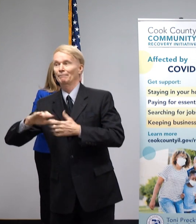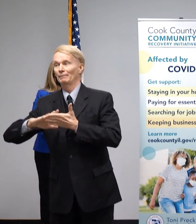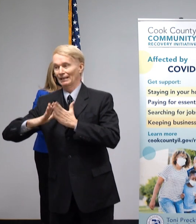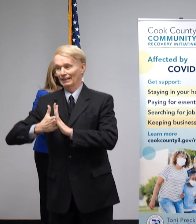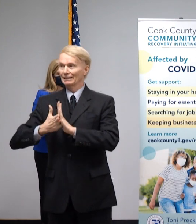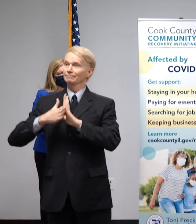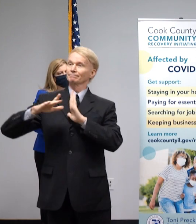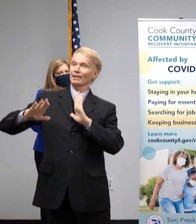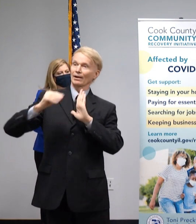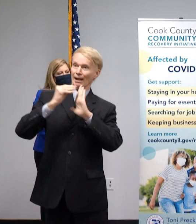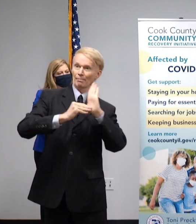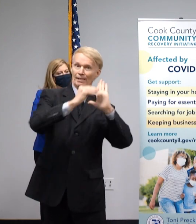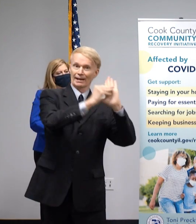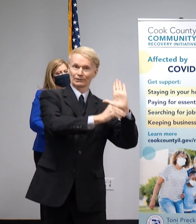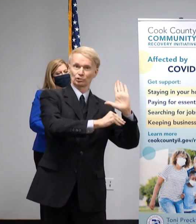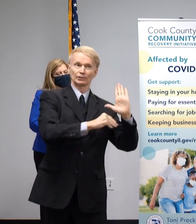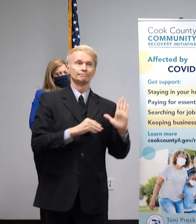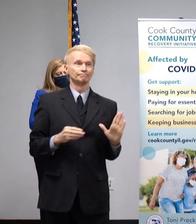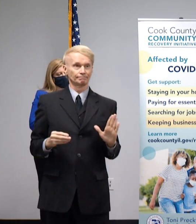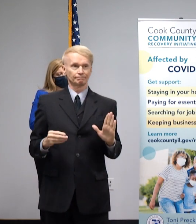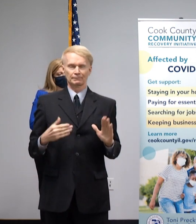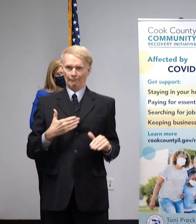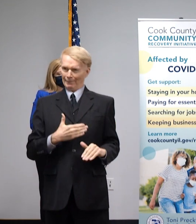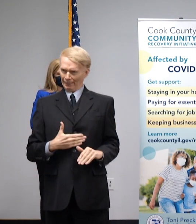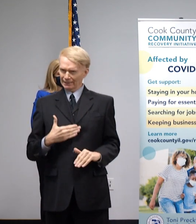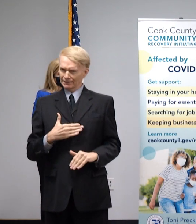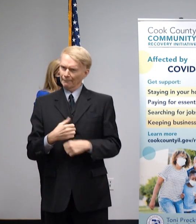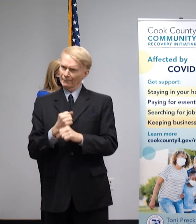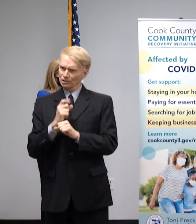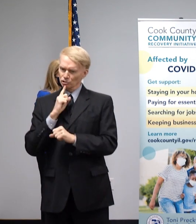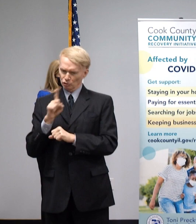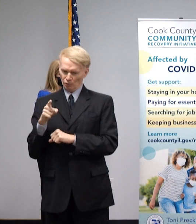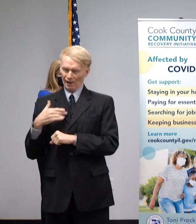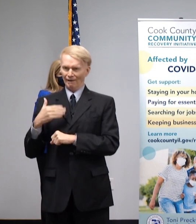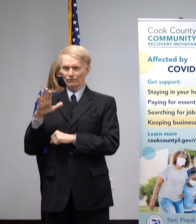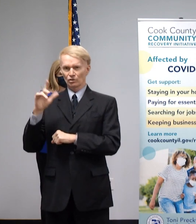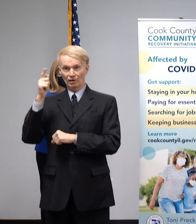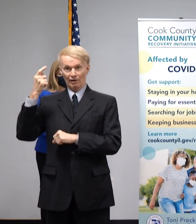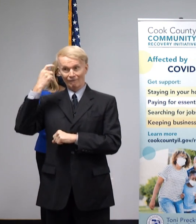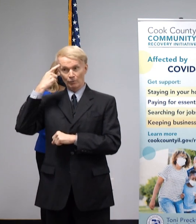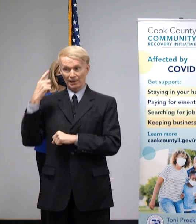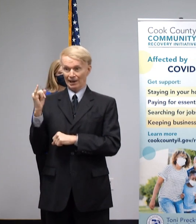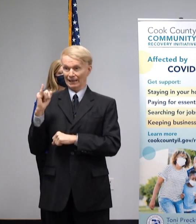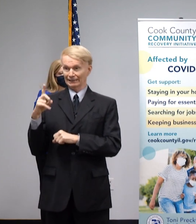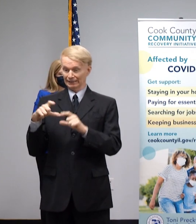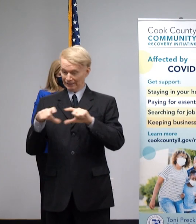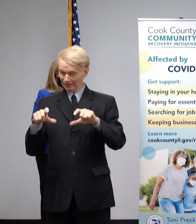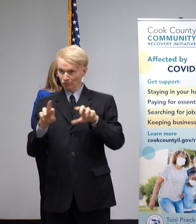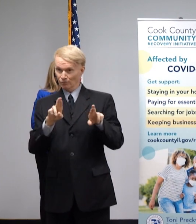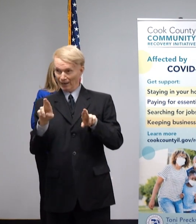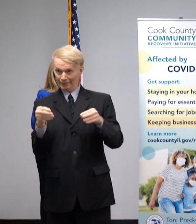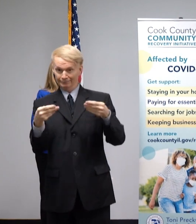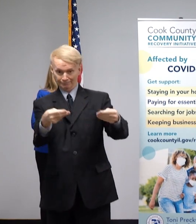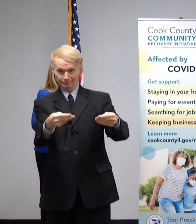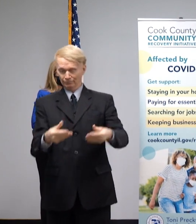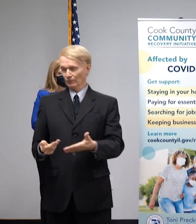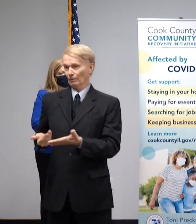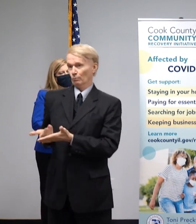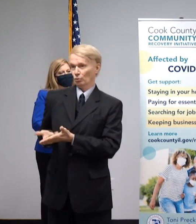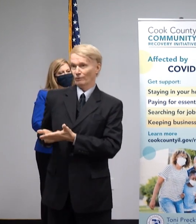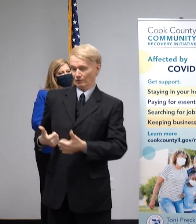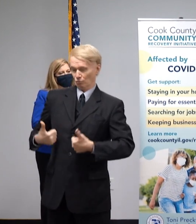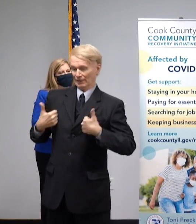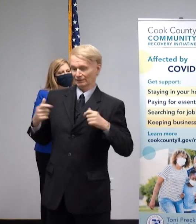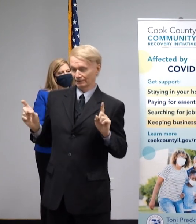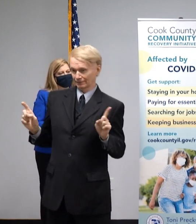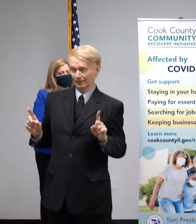everyone before they begin their application to please make sure that they have their government issued ID, their proof of residence, and their proof